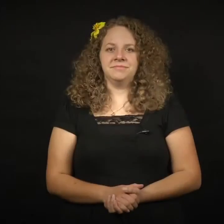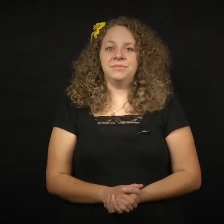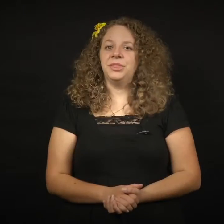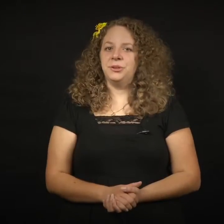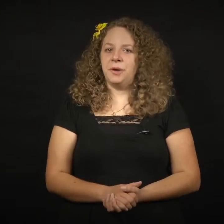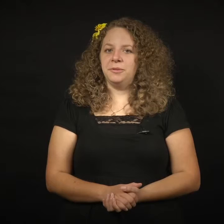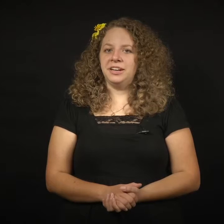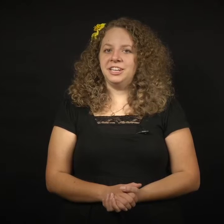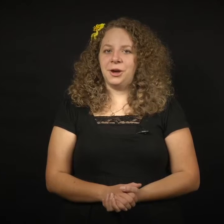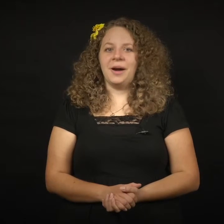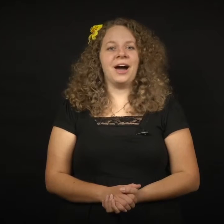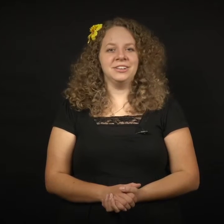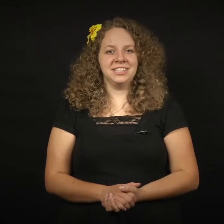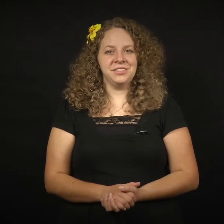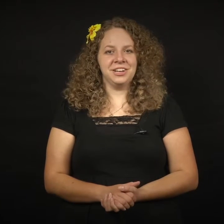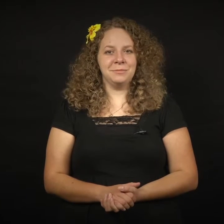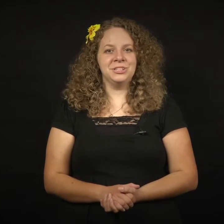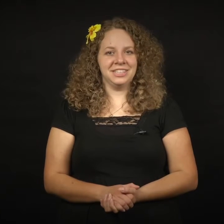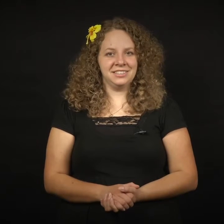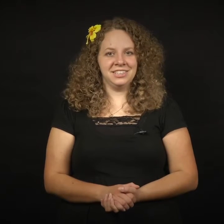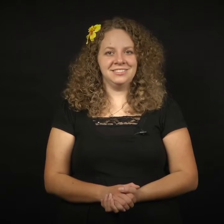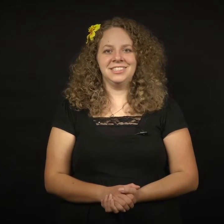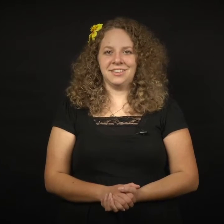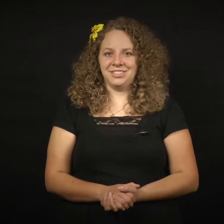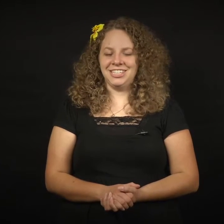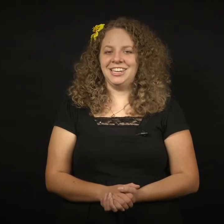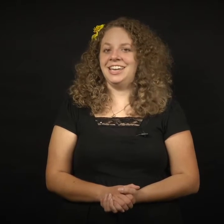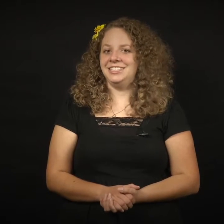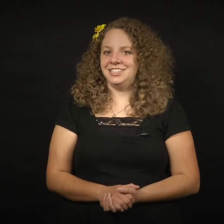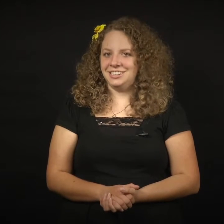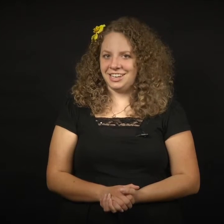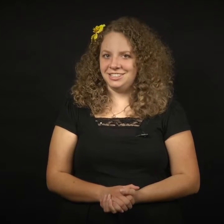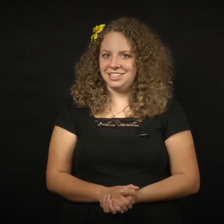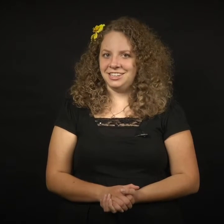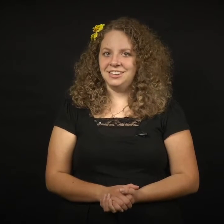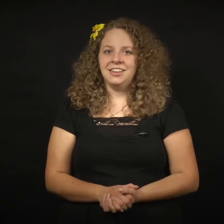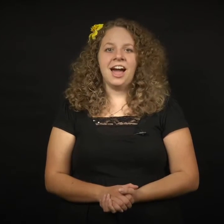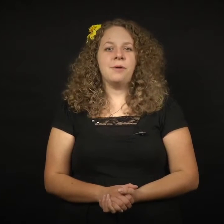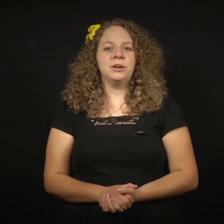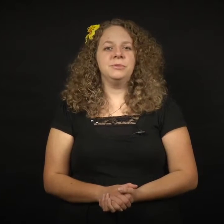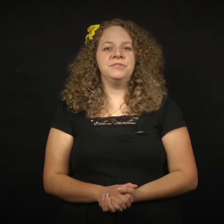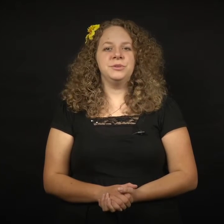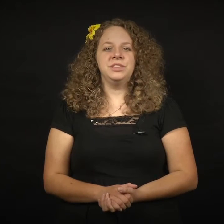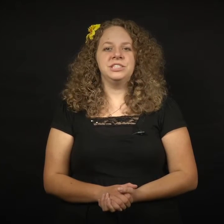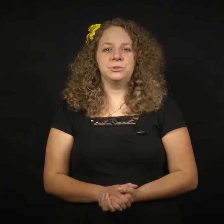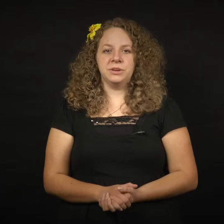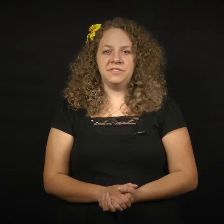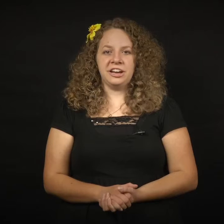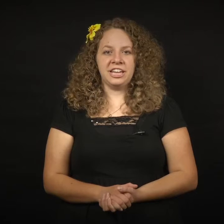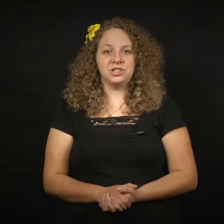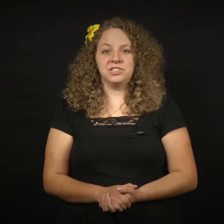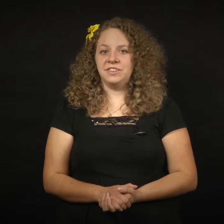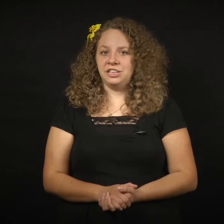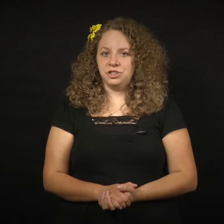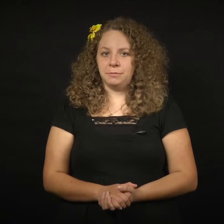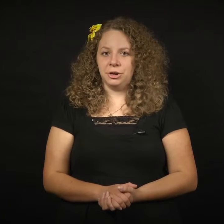Though you already know how to sign the numbers 16, 17, 18, and 19, I want to review these three variations of each number